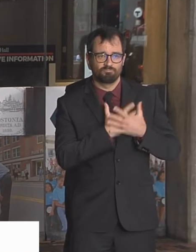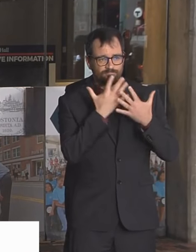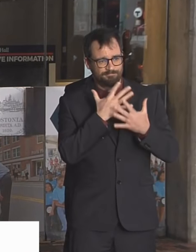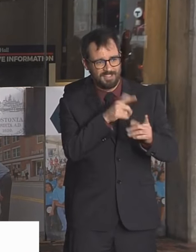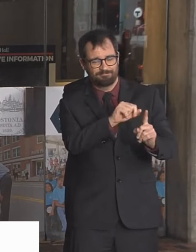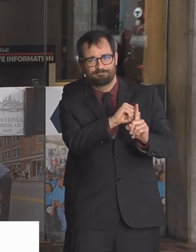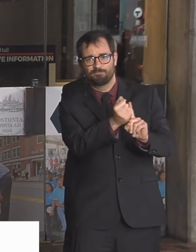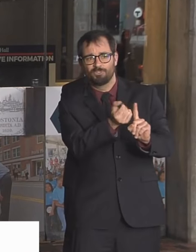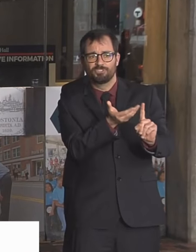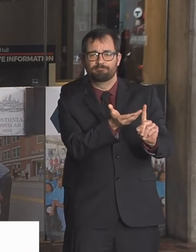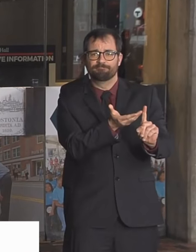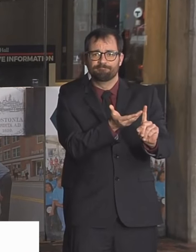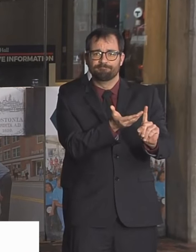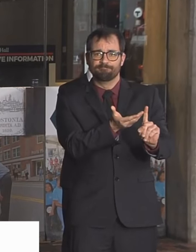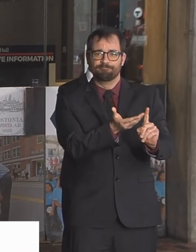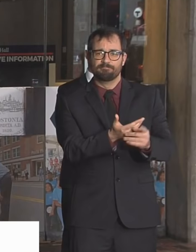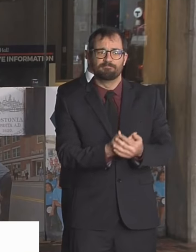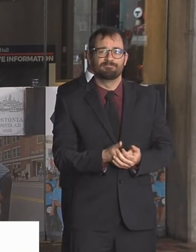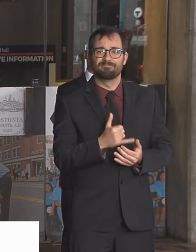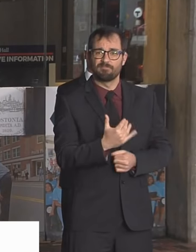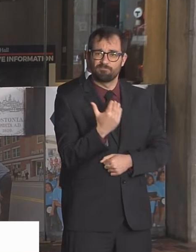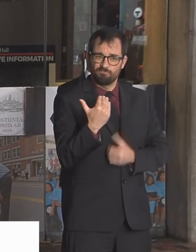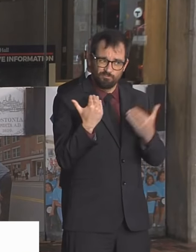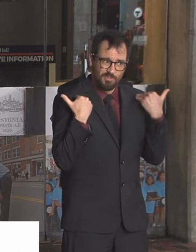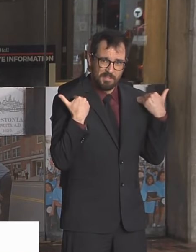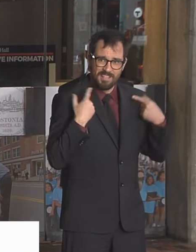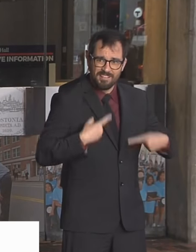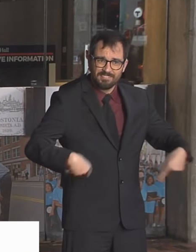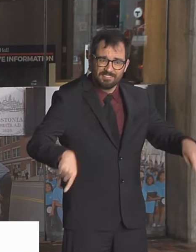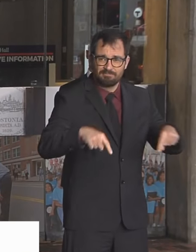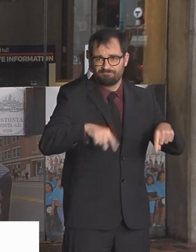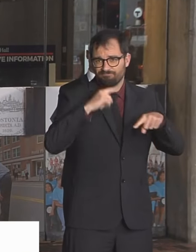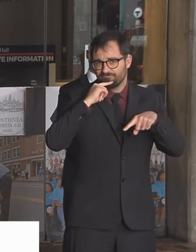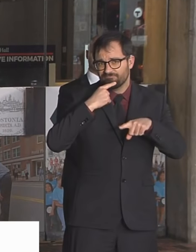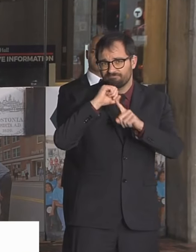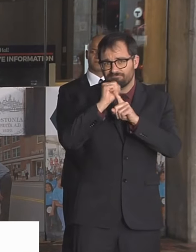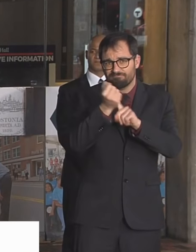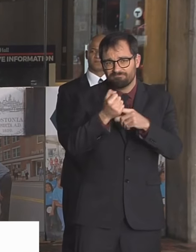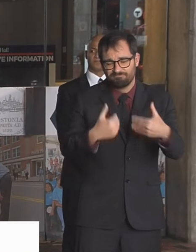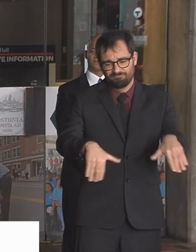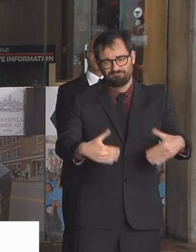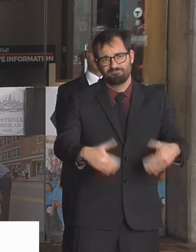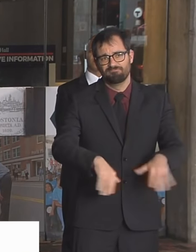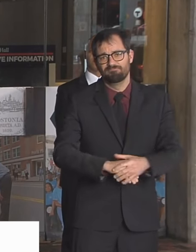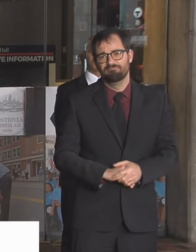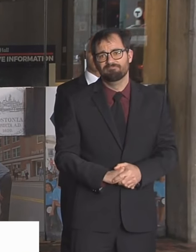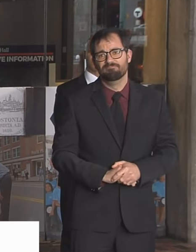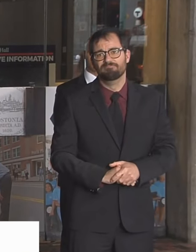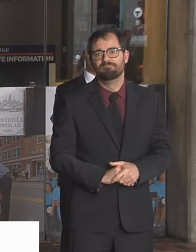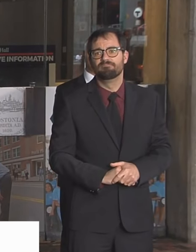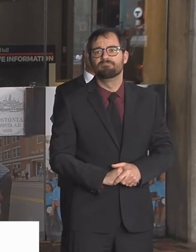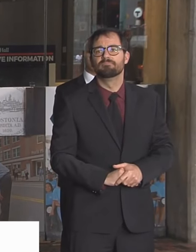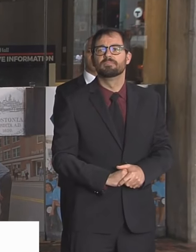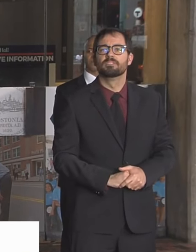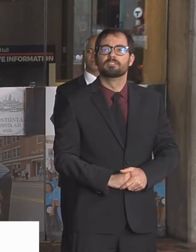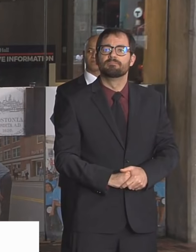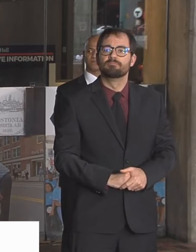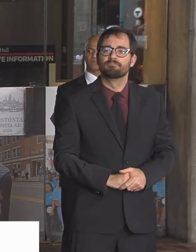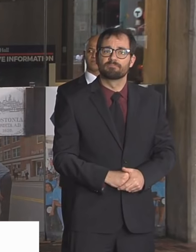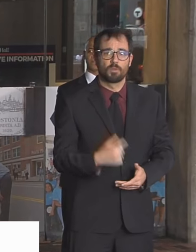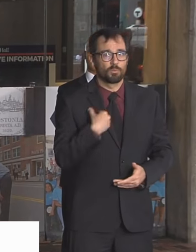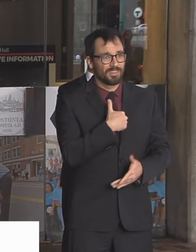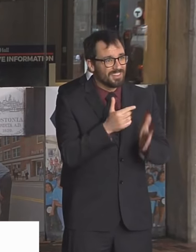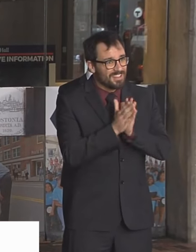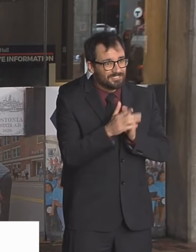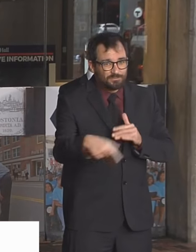quite honestly a reminder of what's at stake here. Everything that we're doing and everything that we're asking people to do is to limit the number of